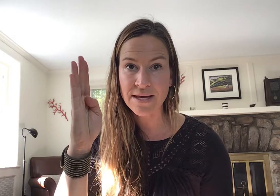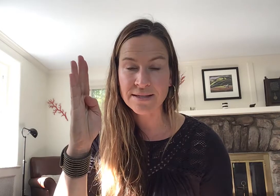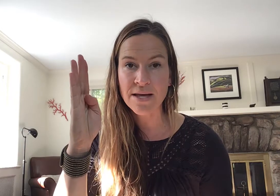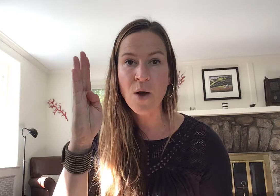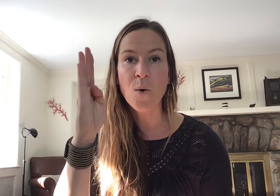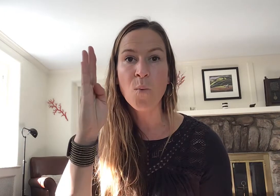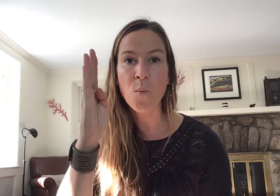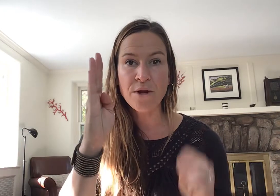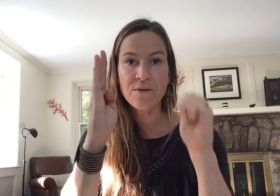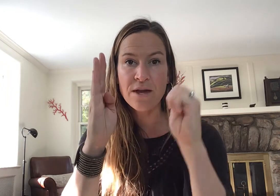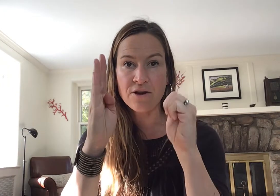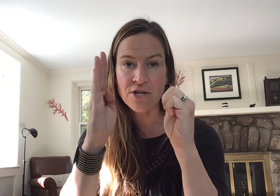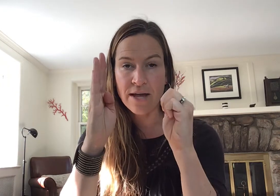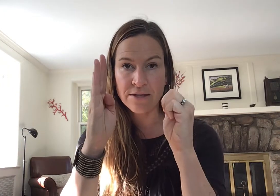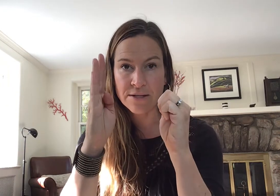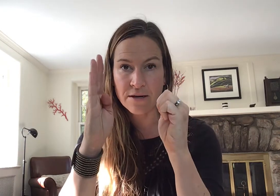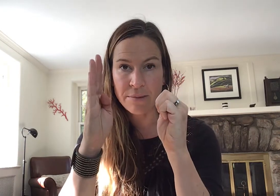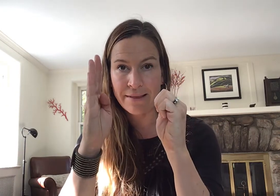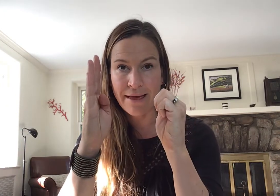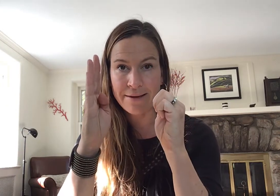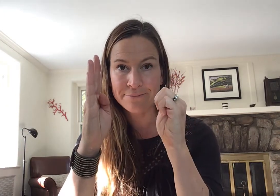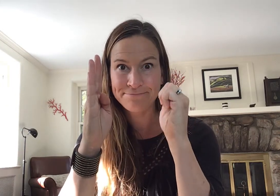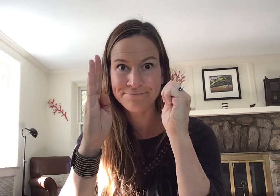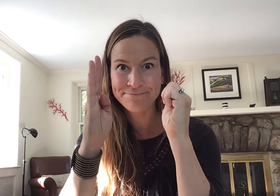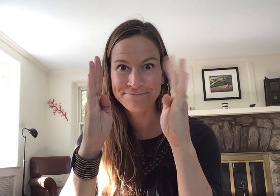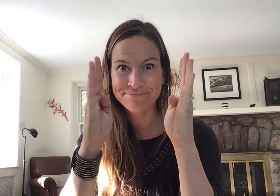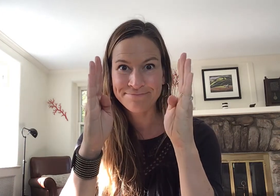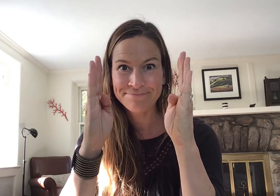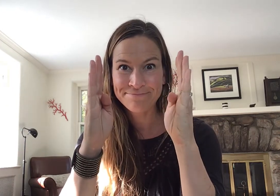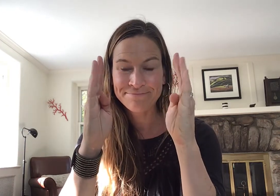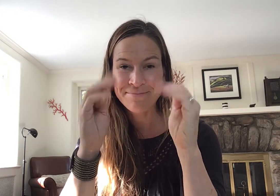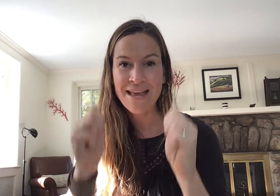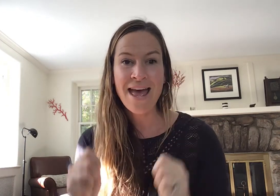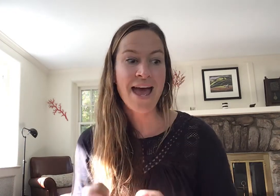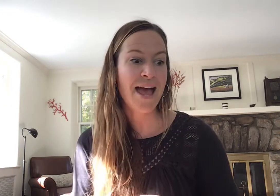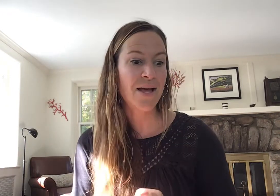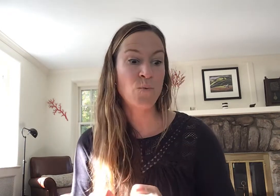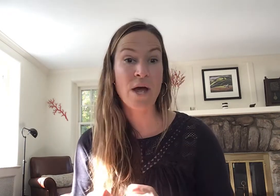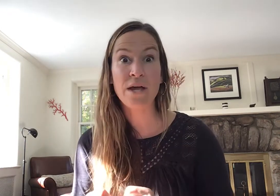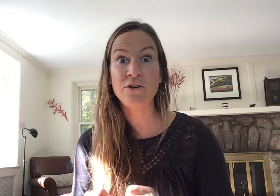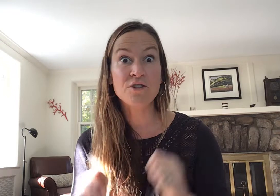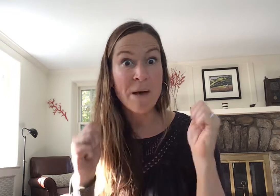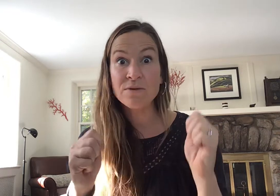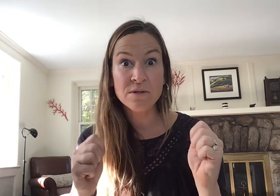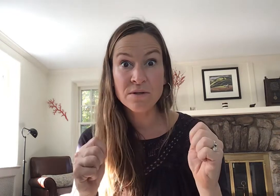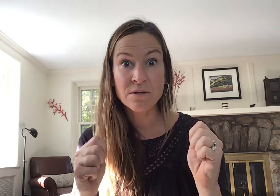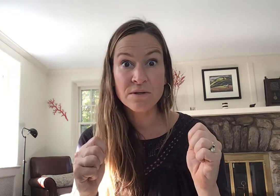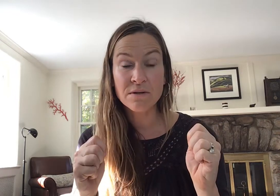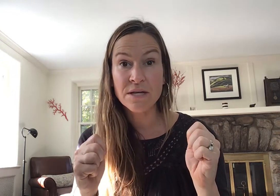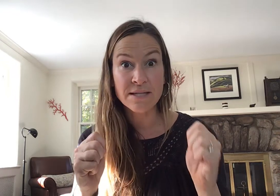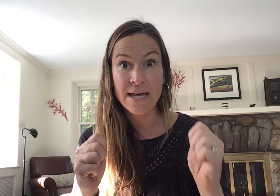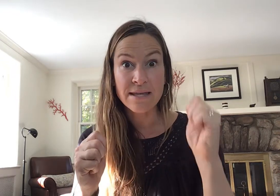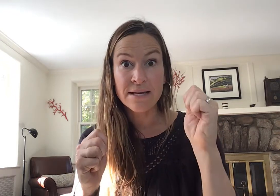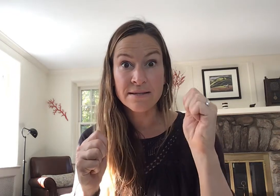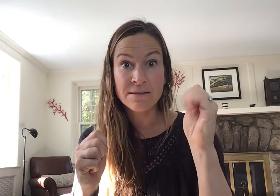this what do you think our child is going to be like and when your spouse is like this